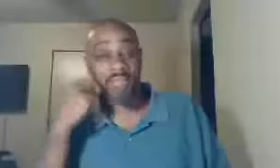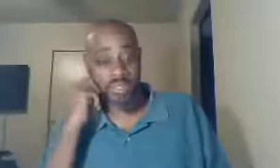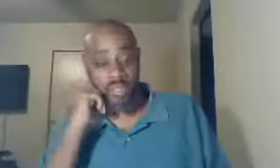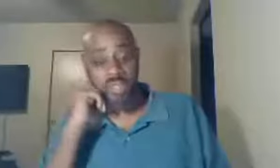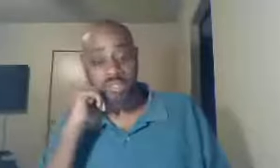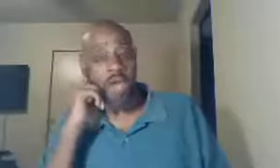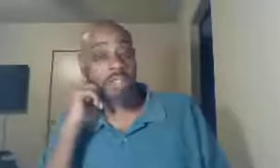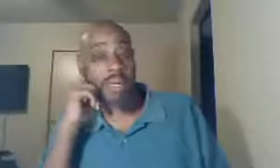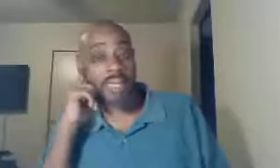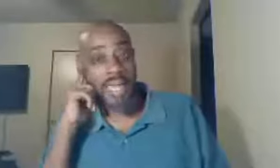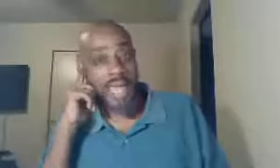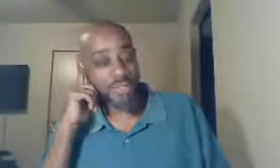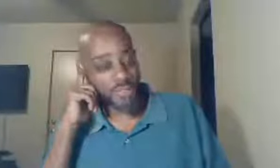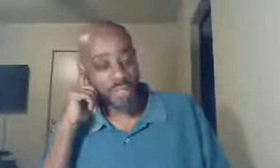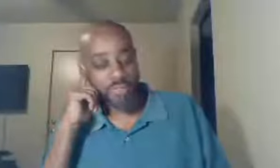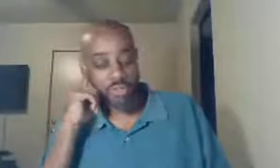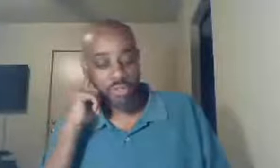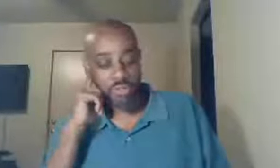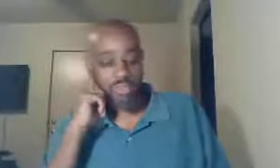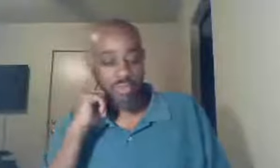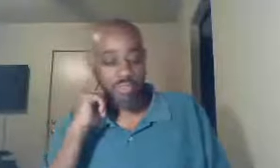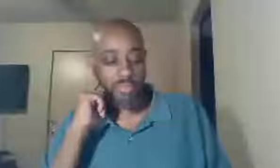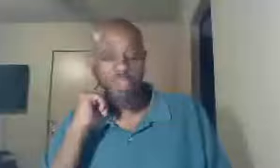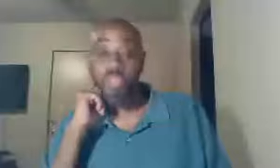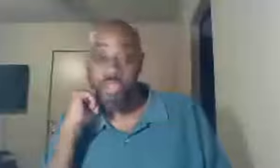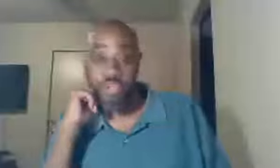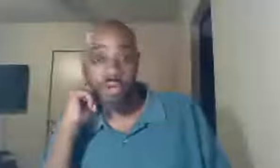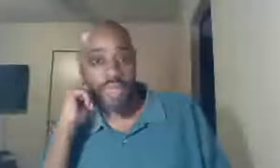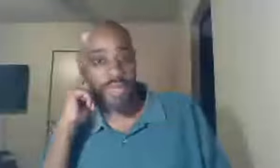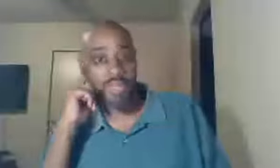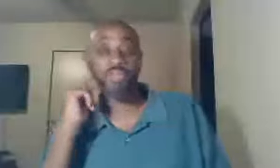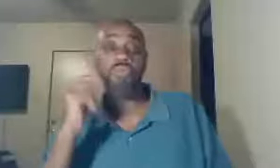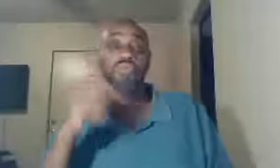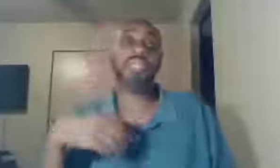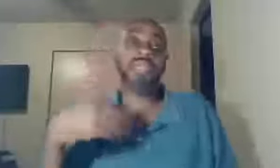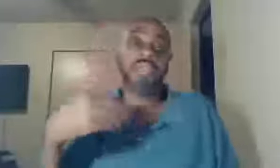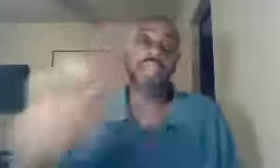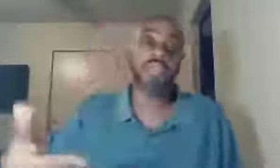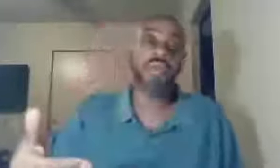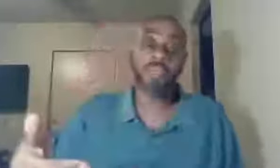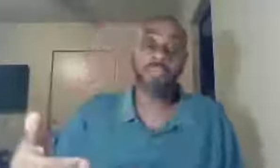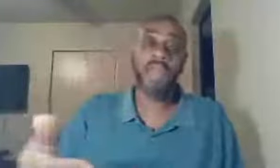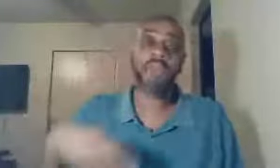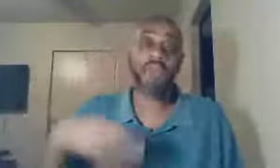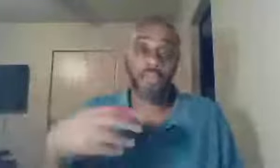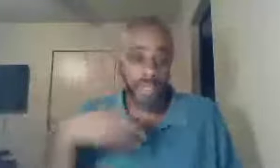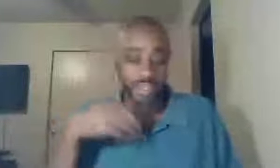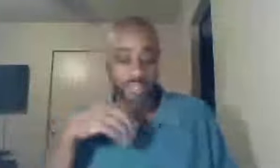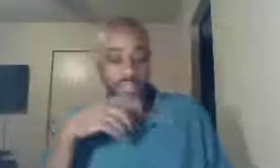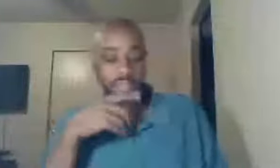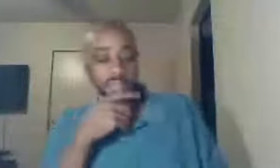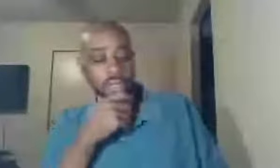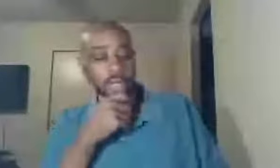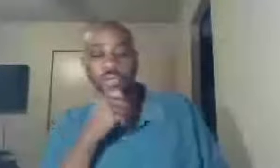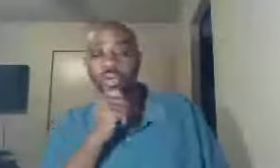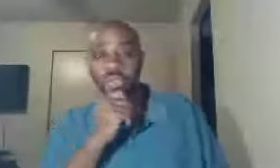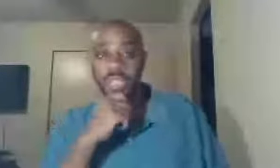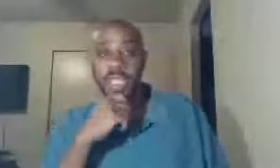I believe, that's talked about in Acts, but you can do some, some research on that, and you will see, and do a little background, on Gamaliel, will help you understand,